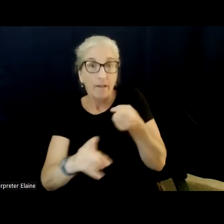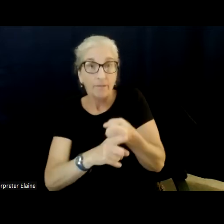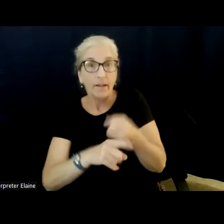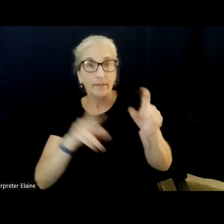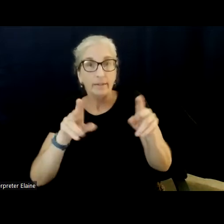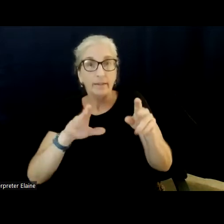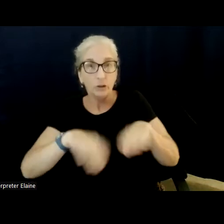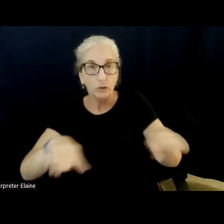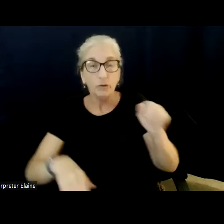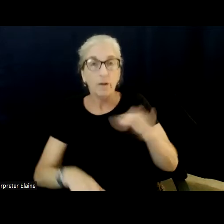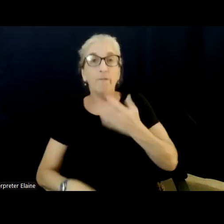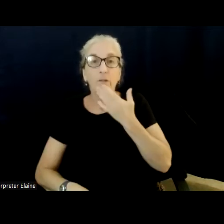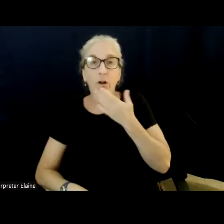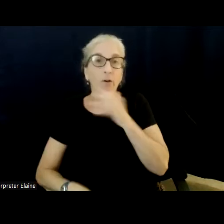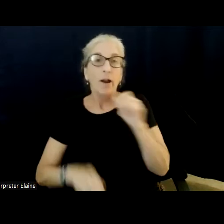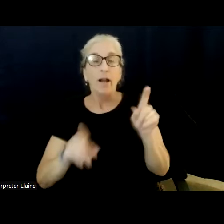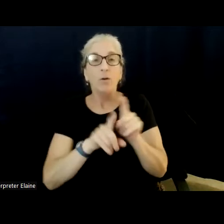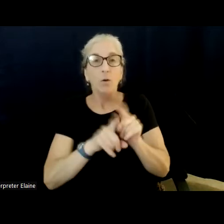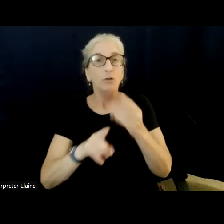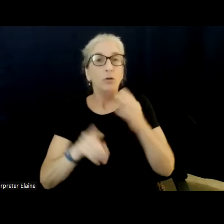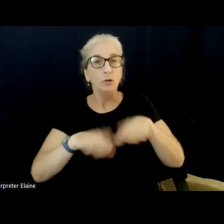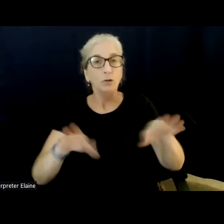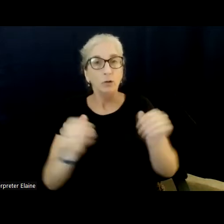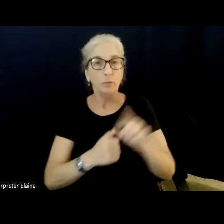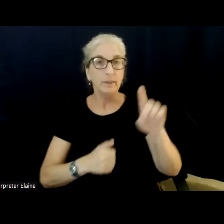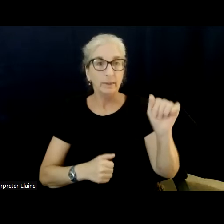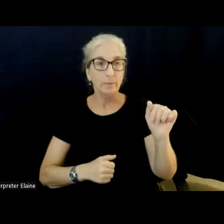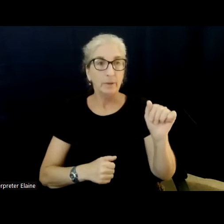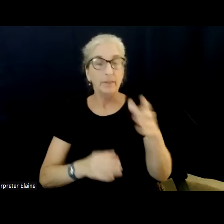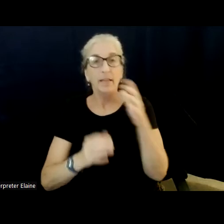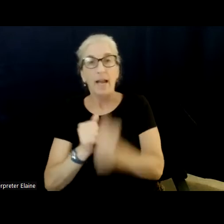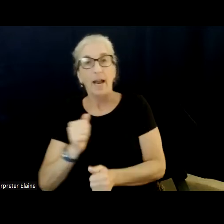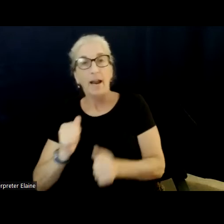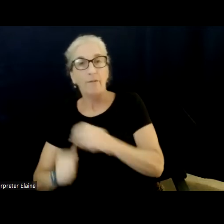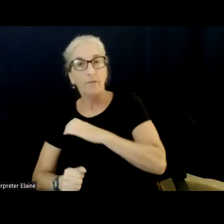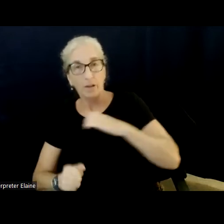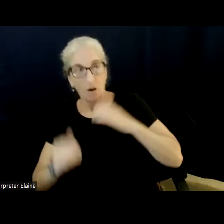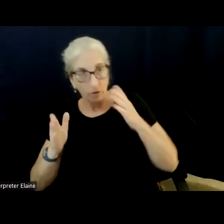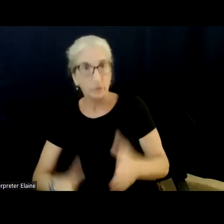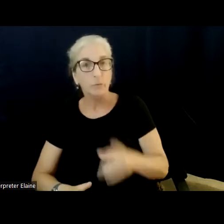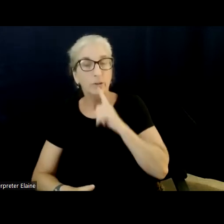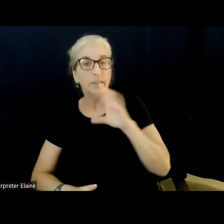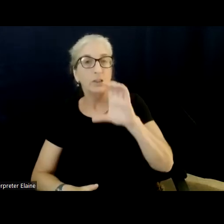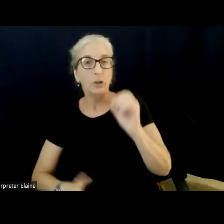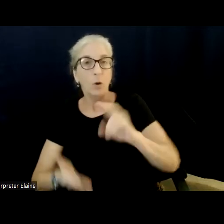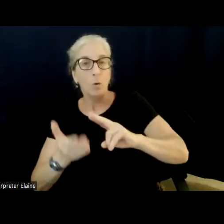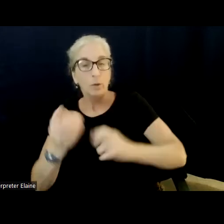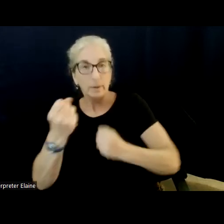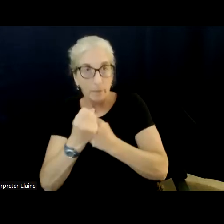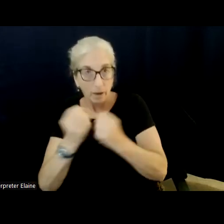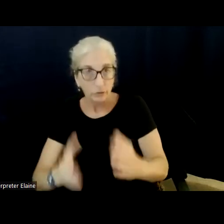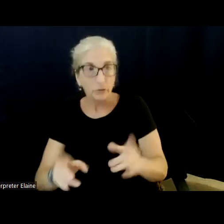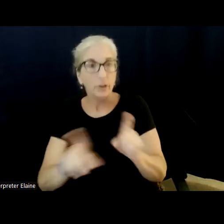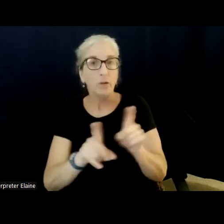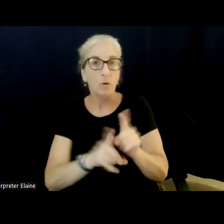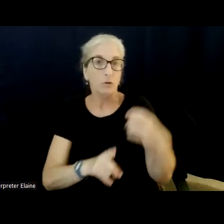I'm happy to say that every Democrat on the Educational Labor Committee is a co-sponsor, including the chair. I'm on the Disability Caucus, of